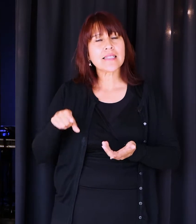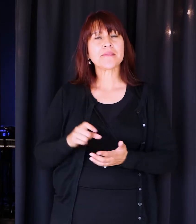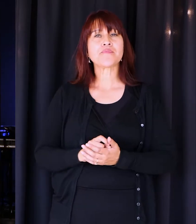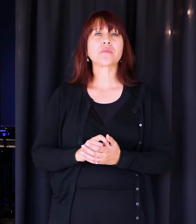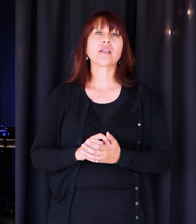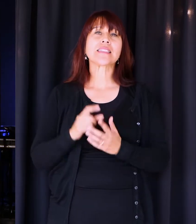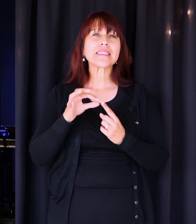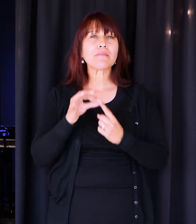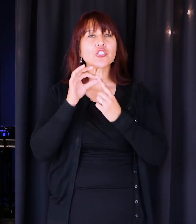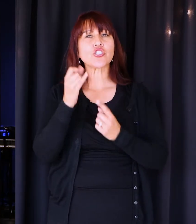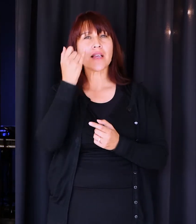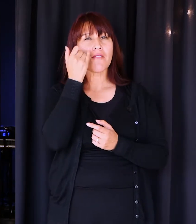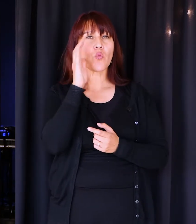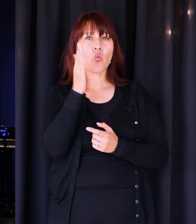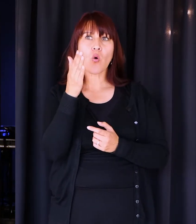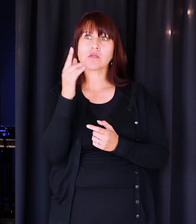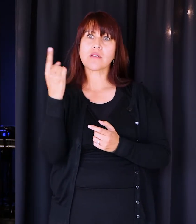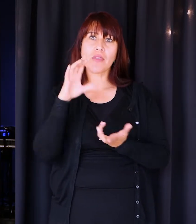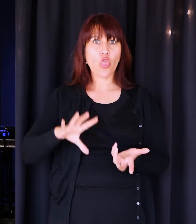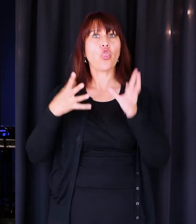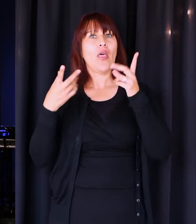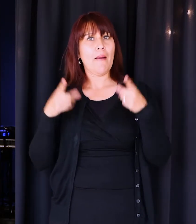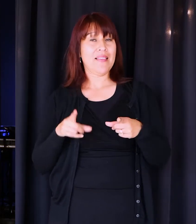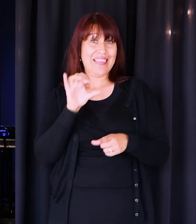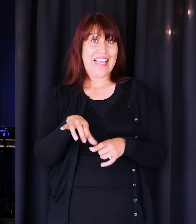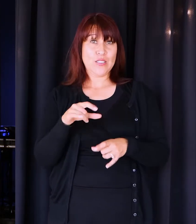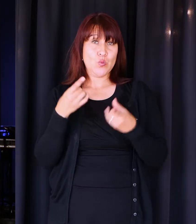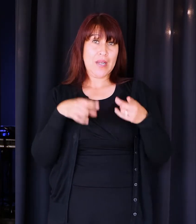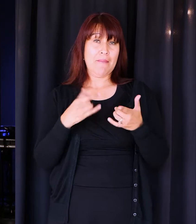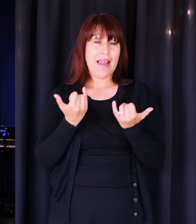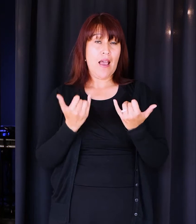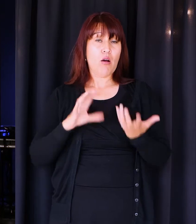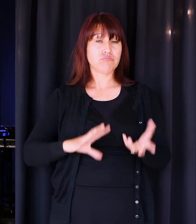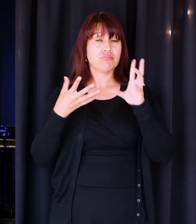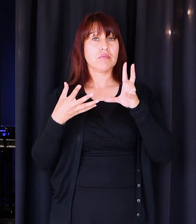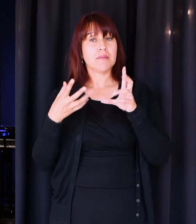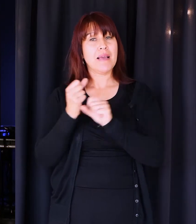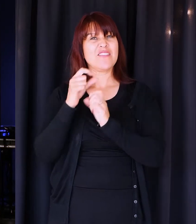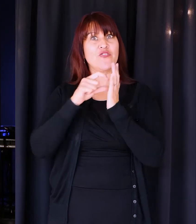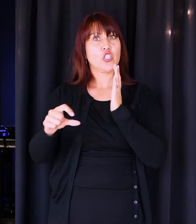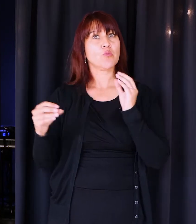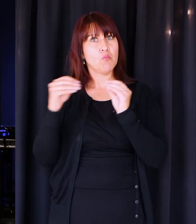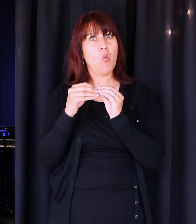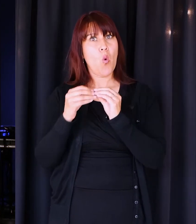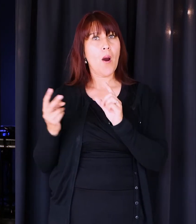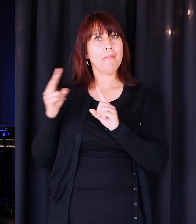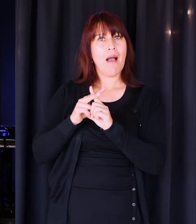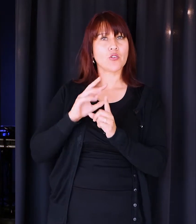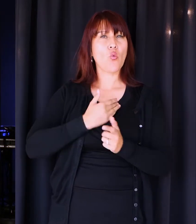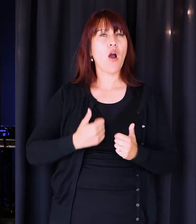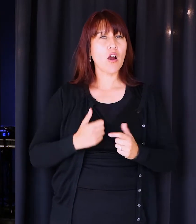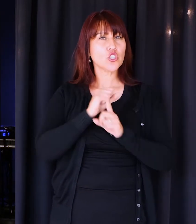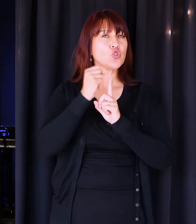especially if there was going to be a crisis, which we're in right now, I think that, that it just makes this verse that much more applicable to